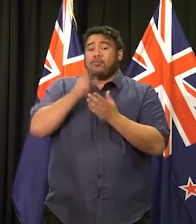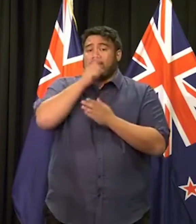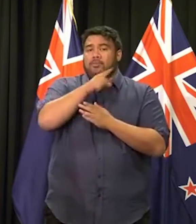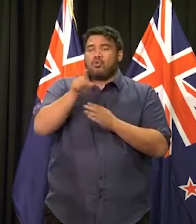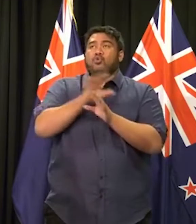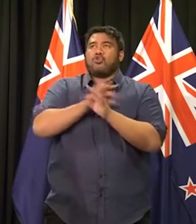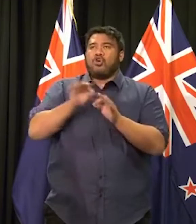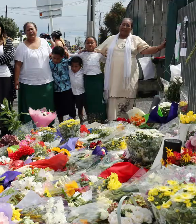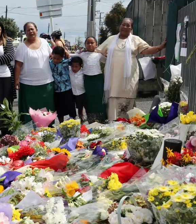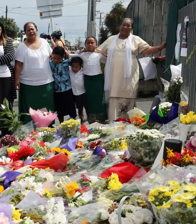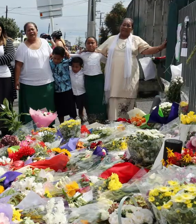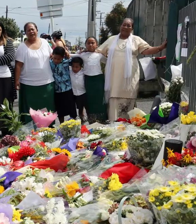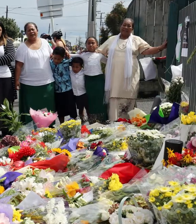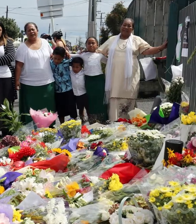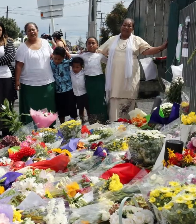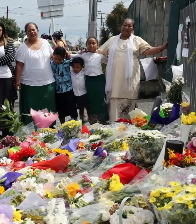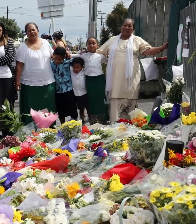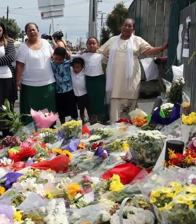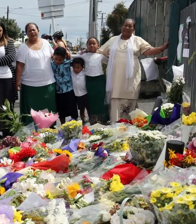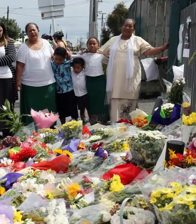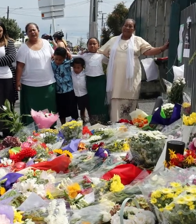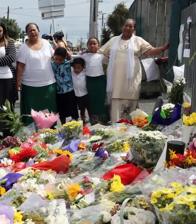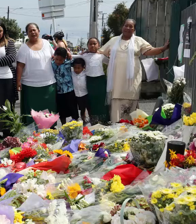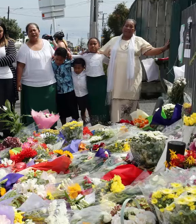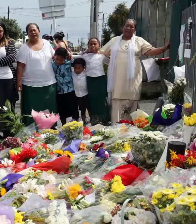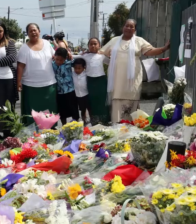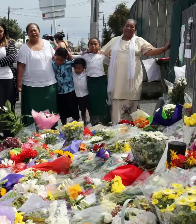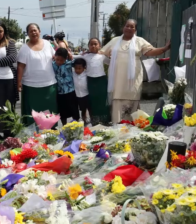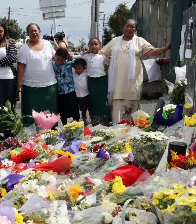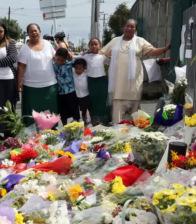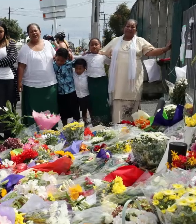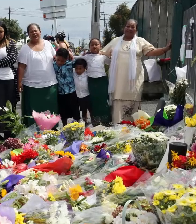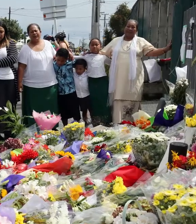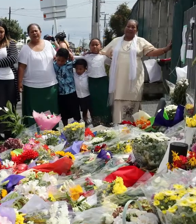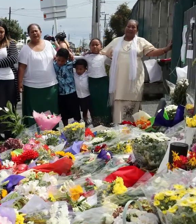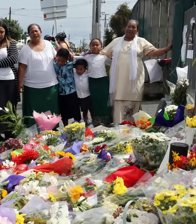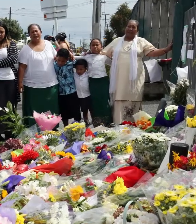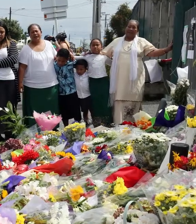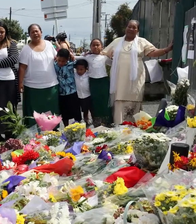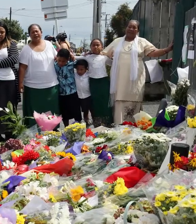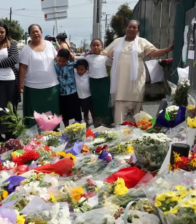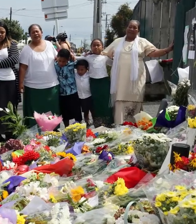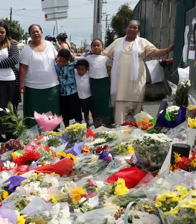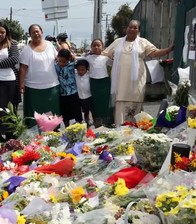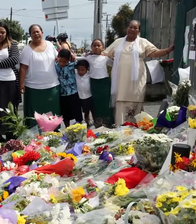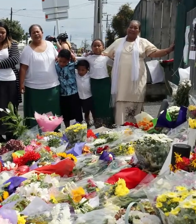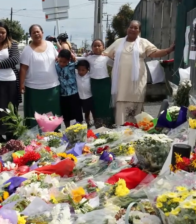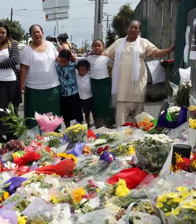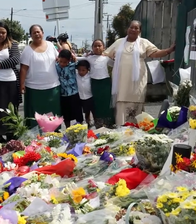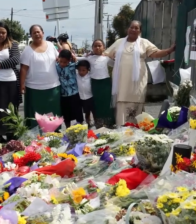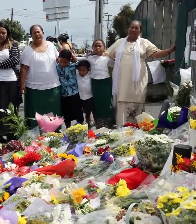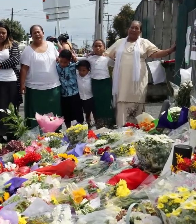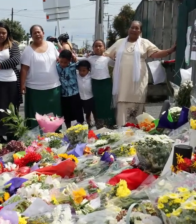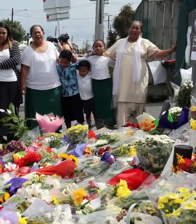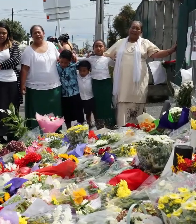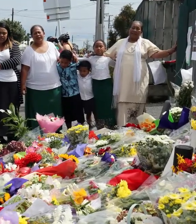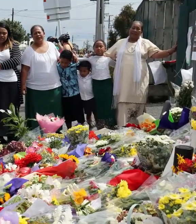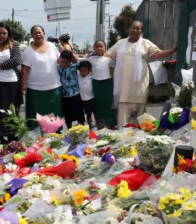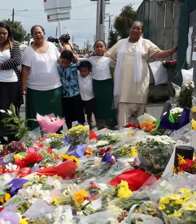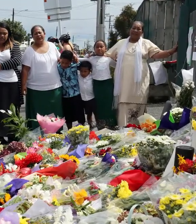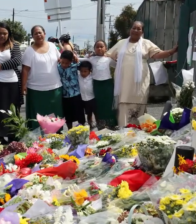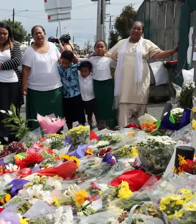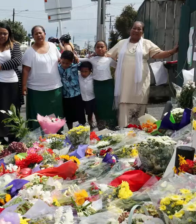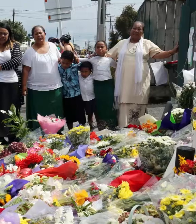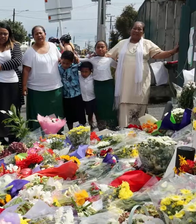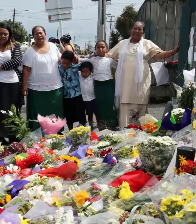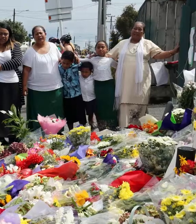expect to have some leniency for people who are, say, on work visas and, and don't want to stay in Christchurch? Would you be looking at things like that, making